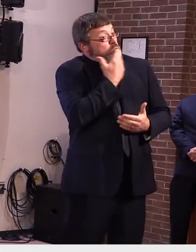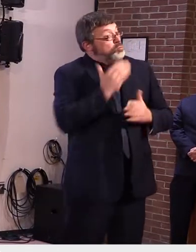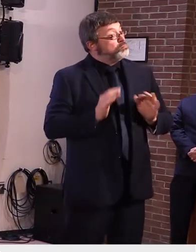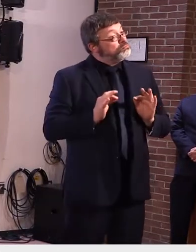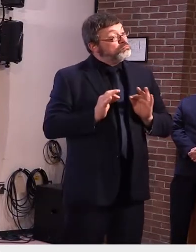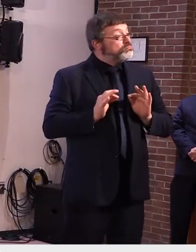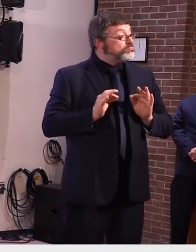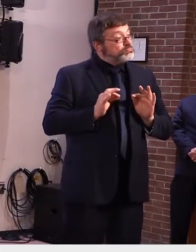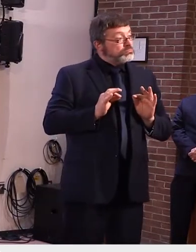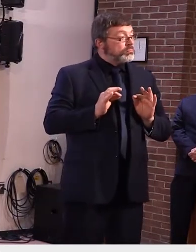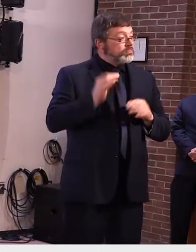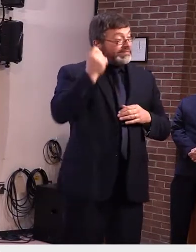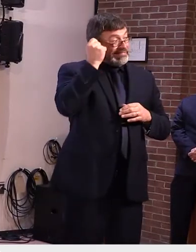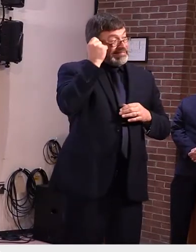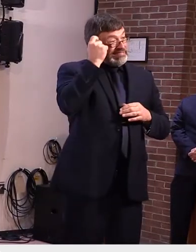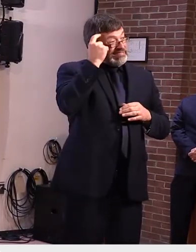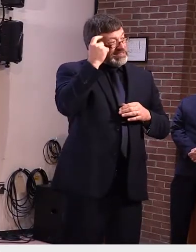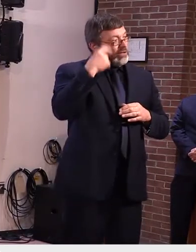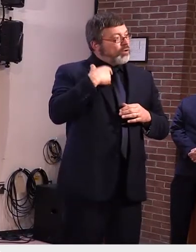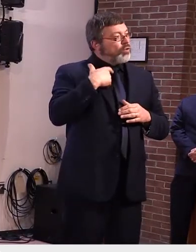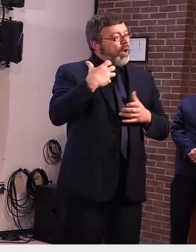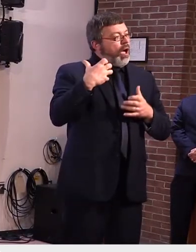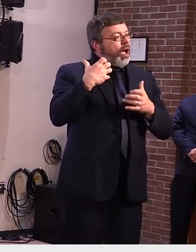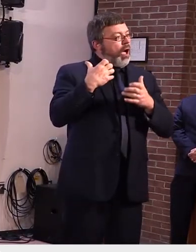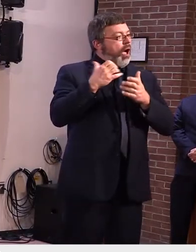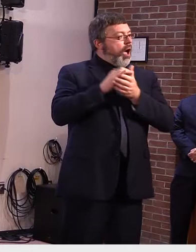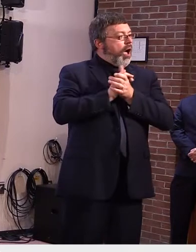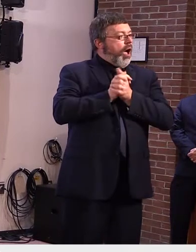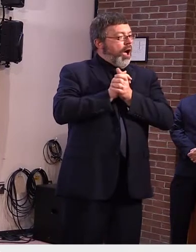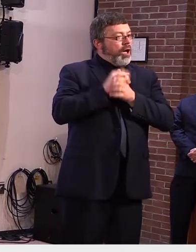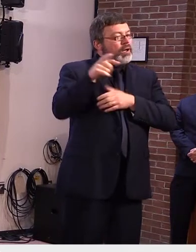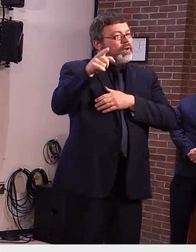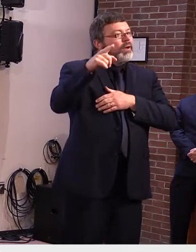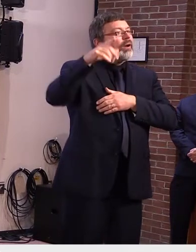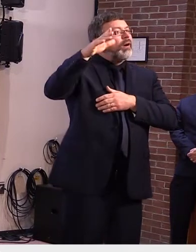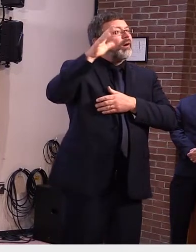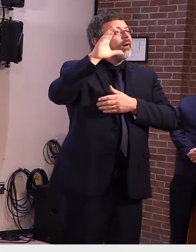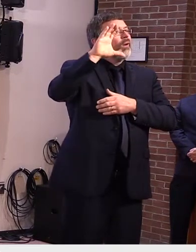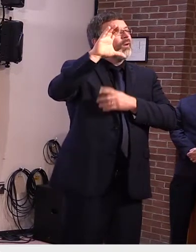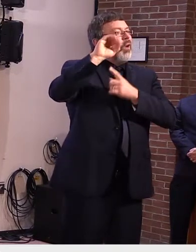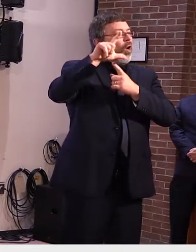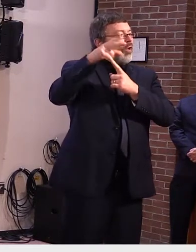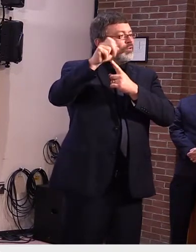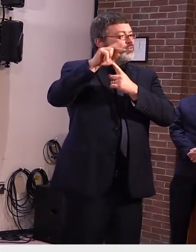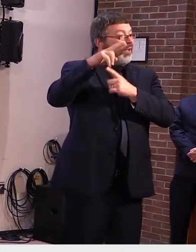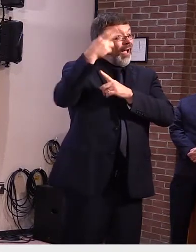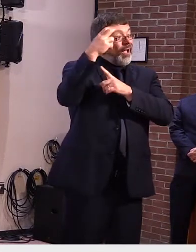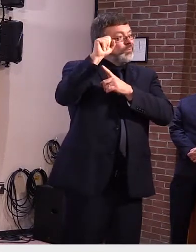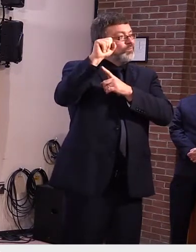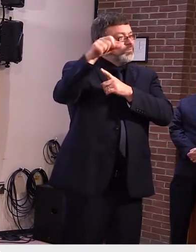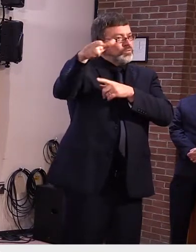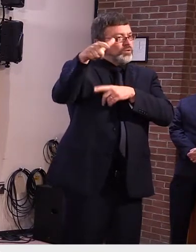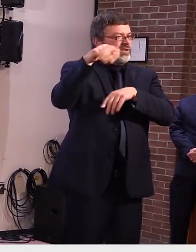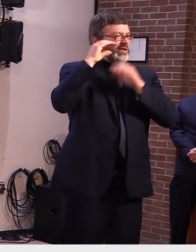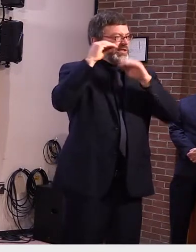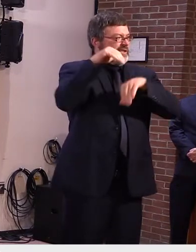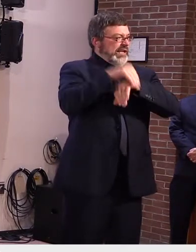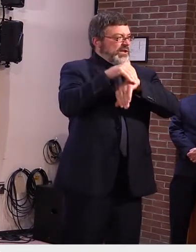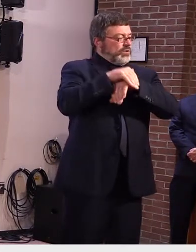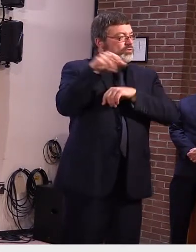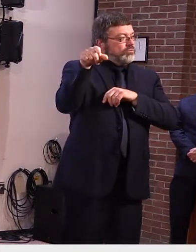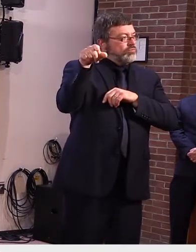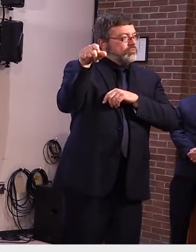Colchester High School. Yesterday, we announced that Susan, who teaches English language students at Colchester, was named the 2021